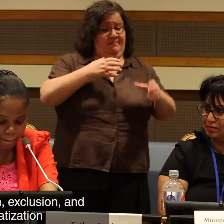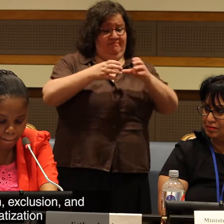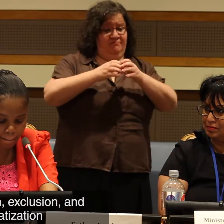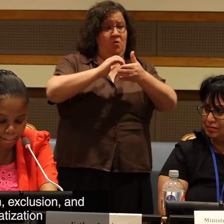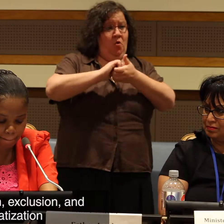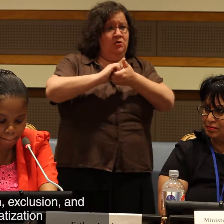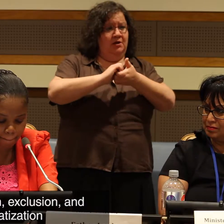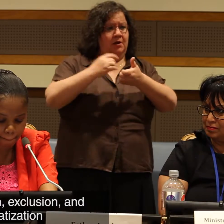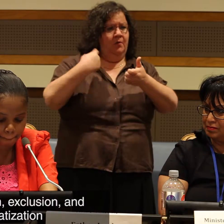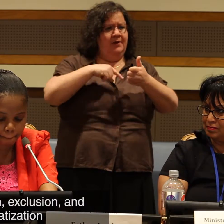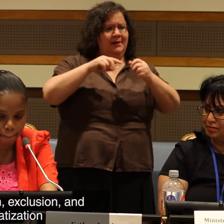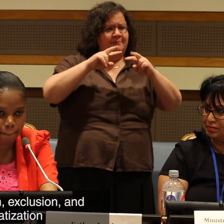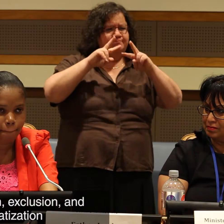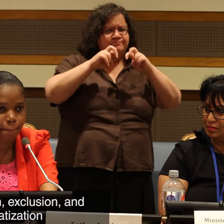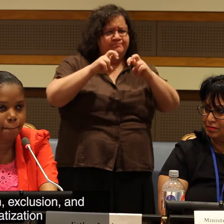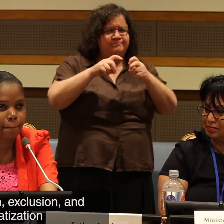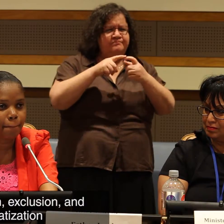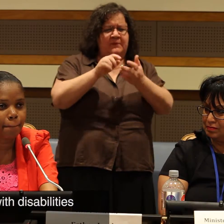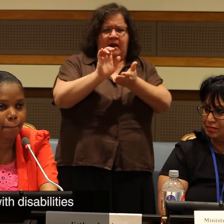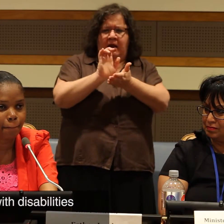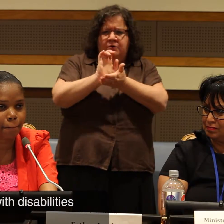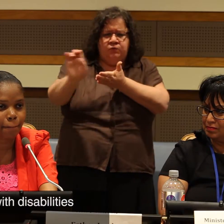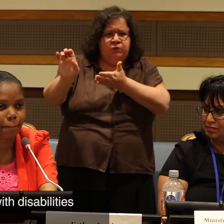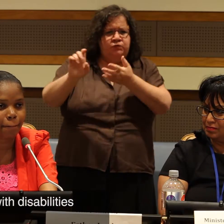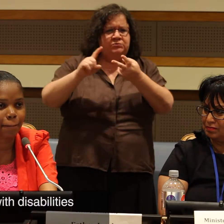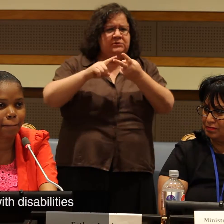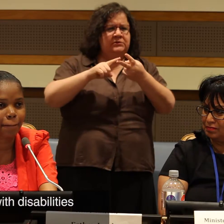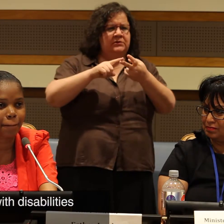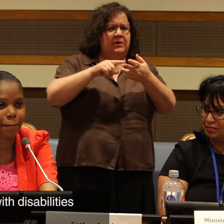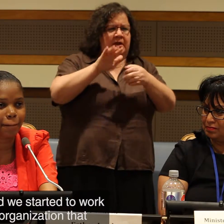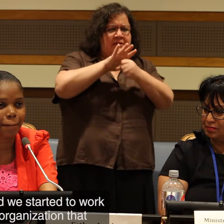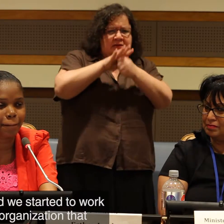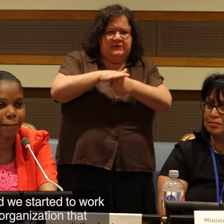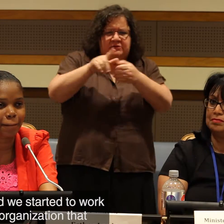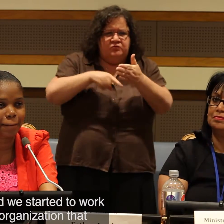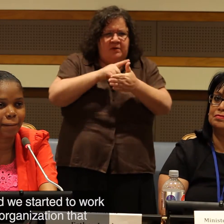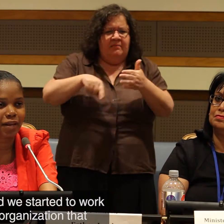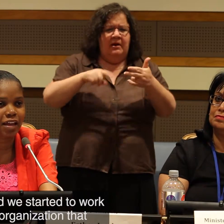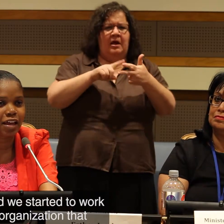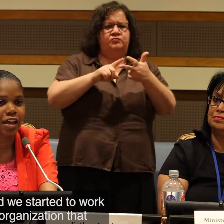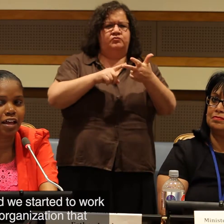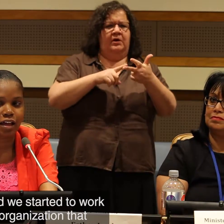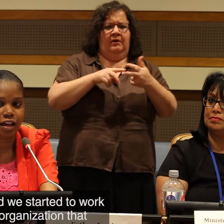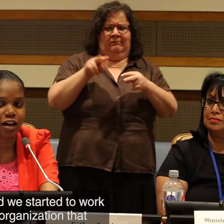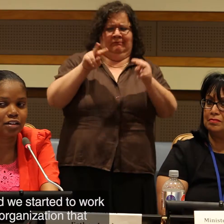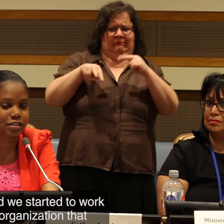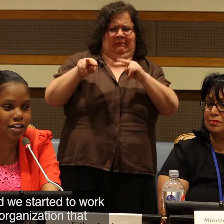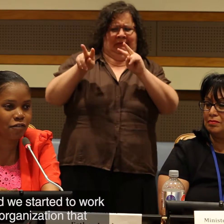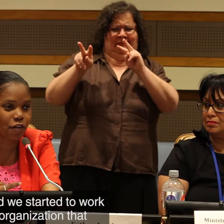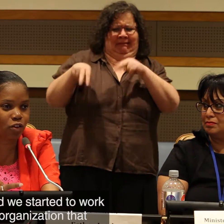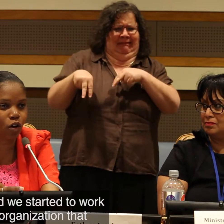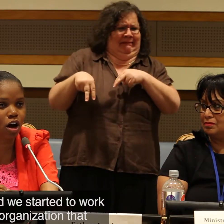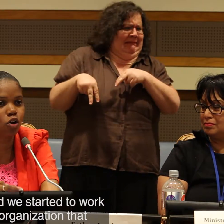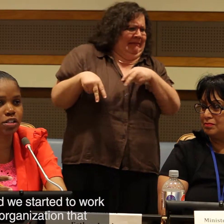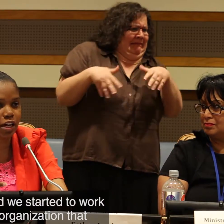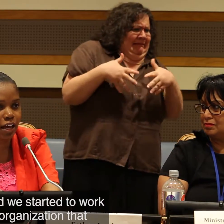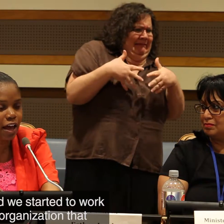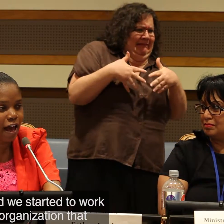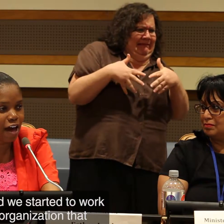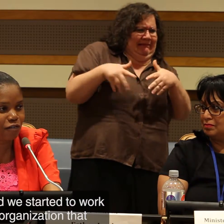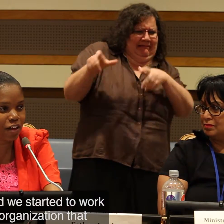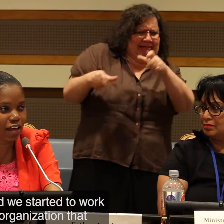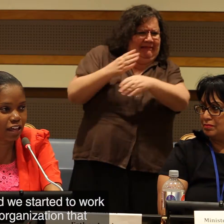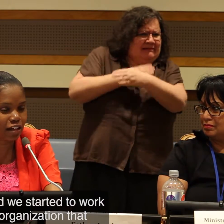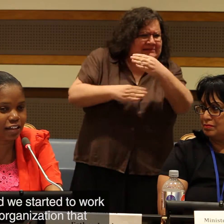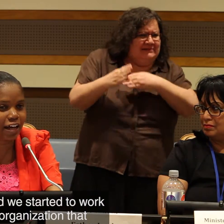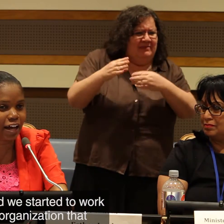exclusion, and stigmatization of women with disabilities in my country. Ça fait nous rencontrer